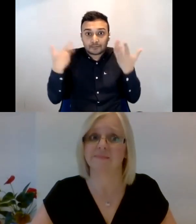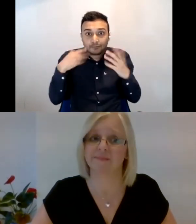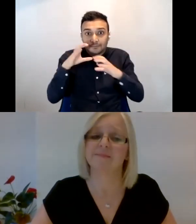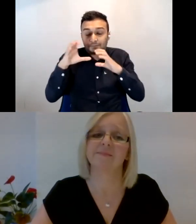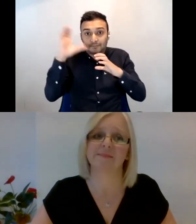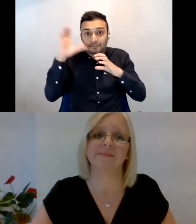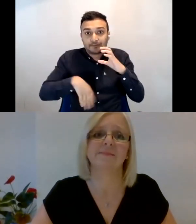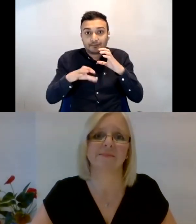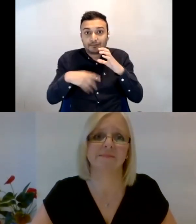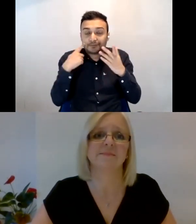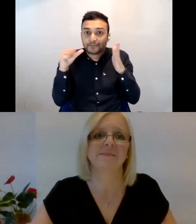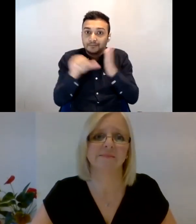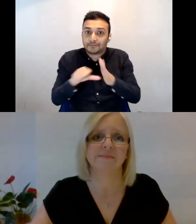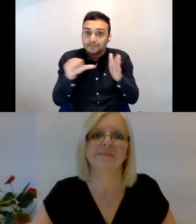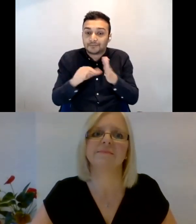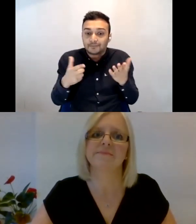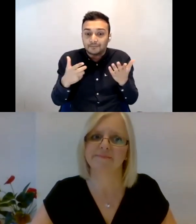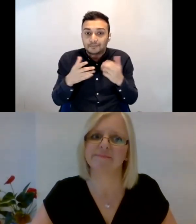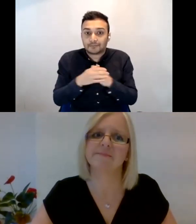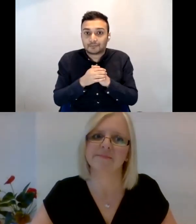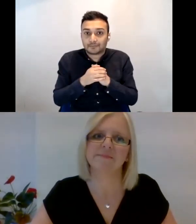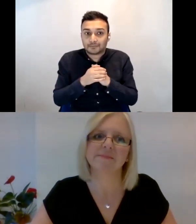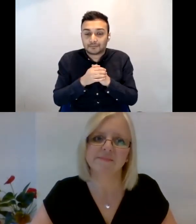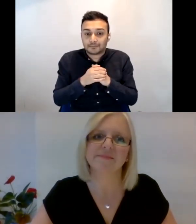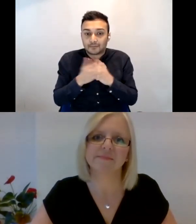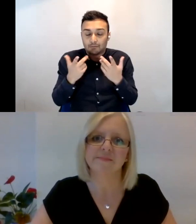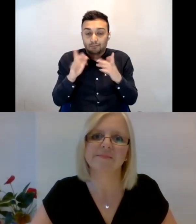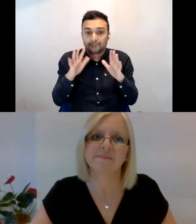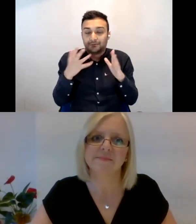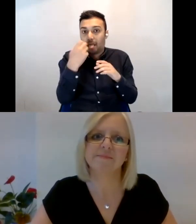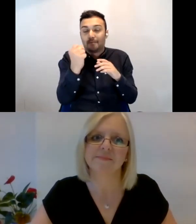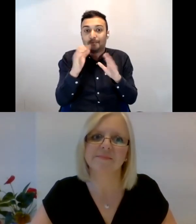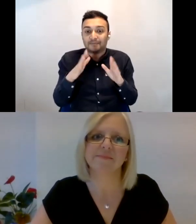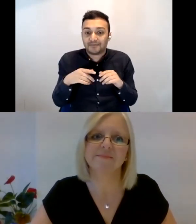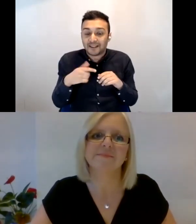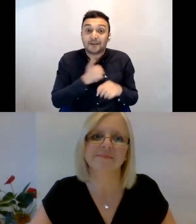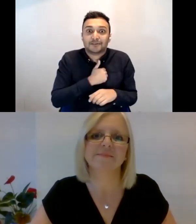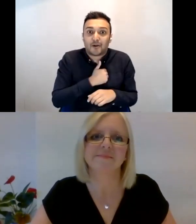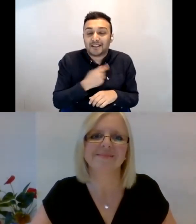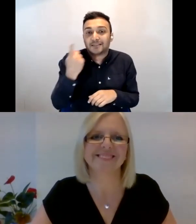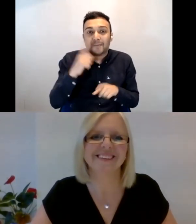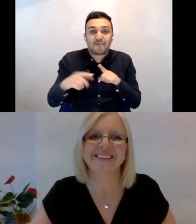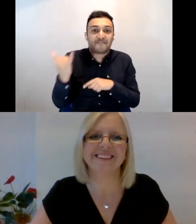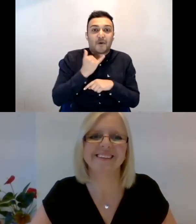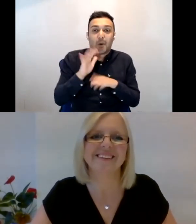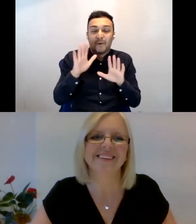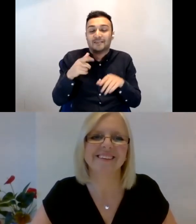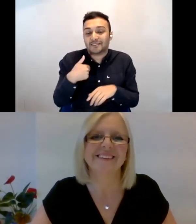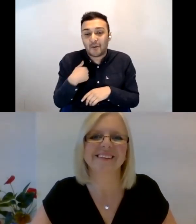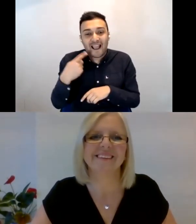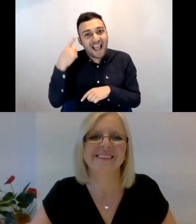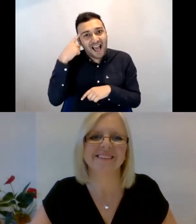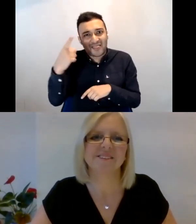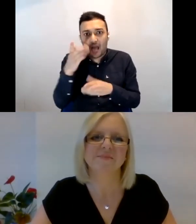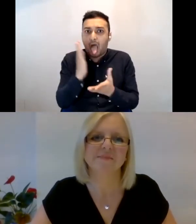lot more can be done. Um, what's happened? Sorry, someone called. Um, I definitely think there's a lot